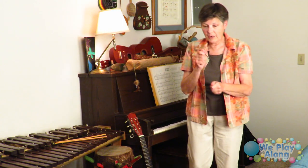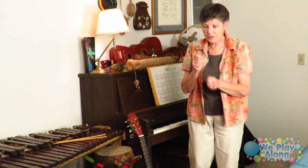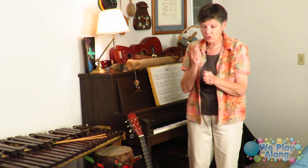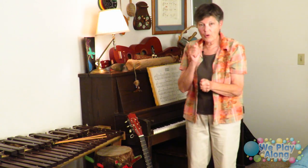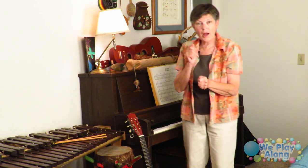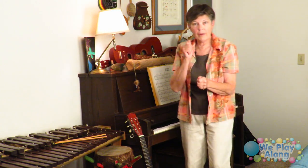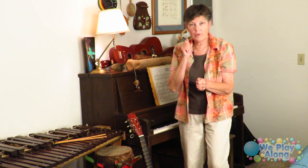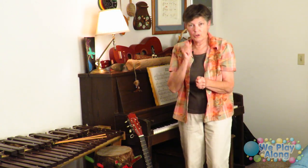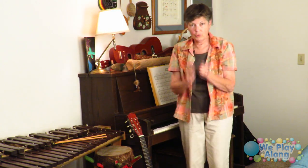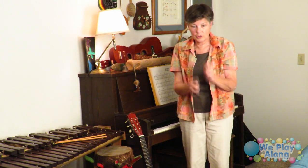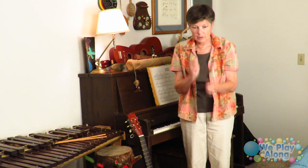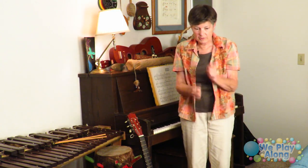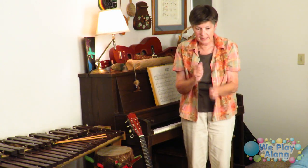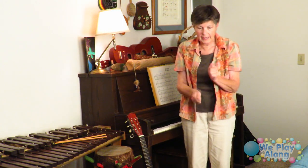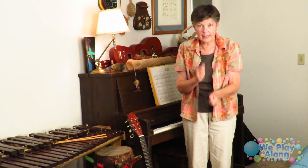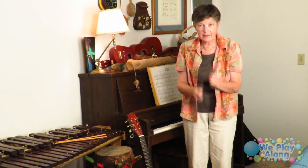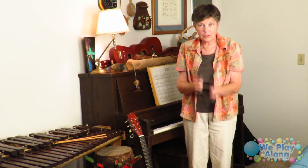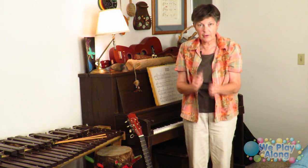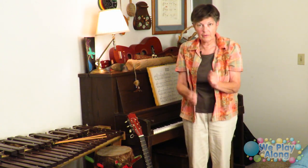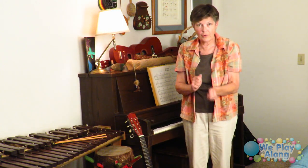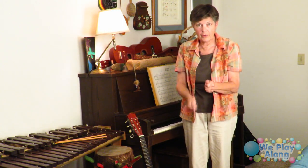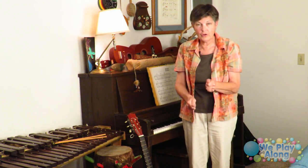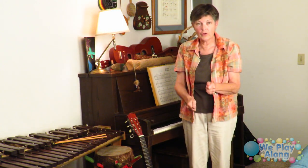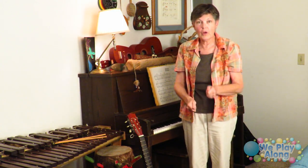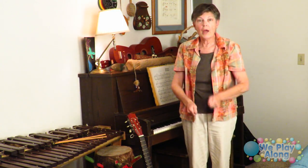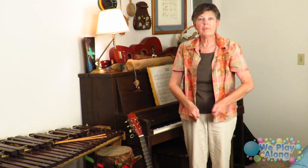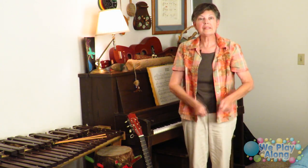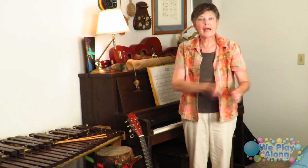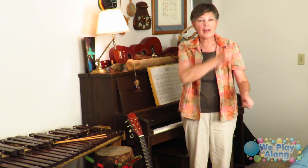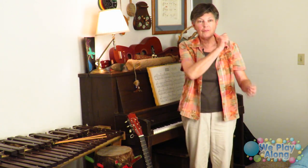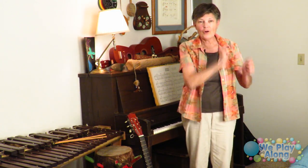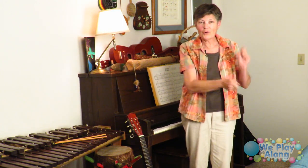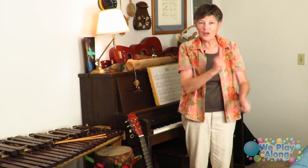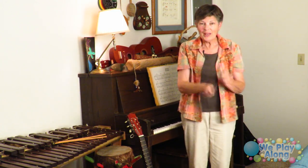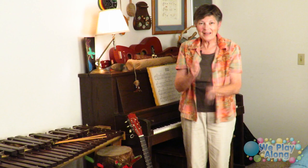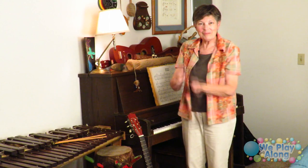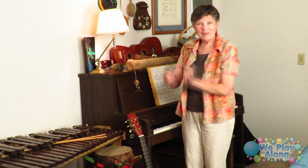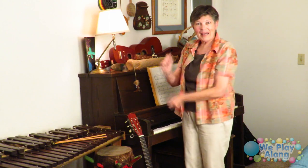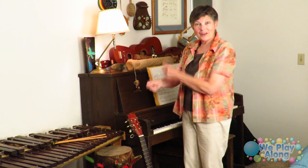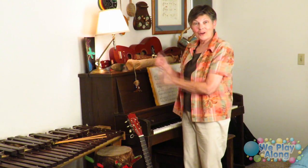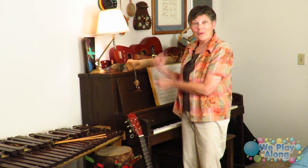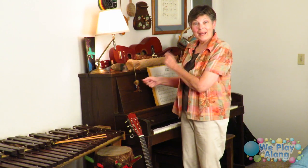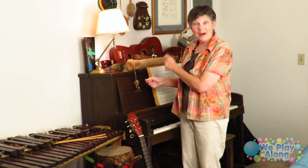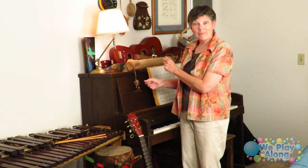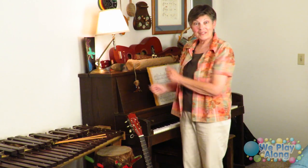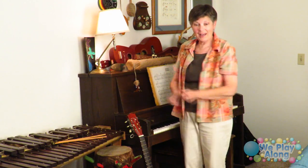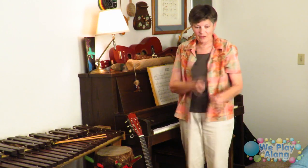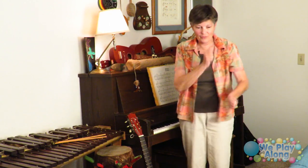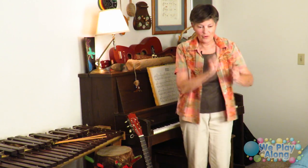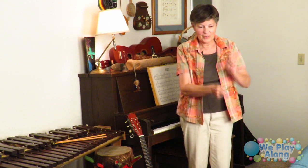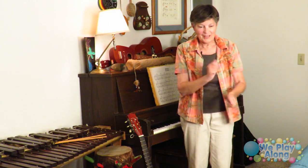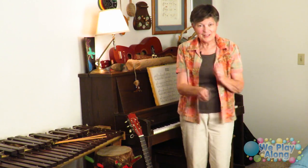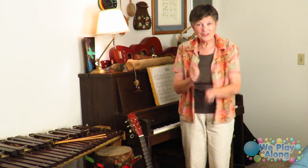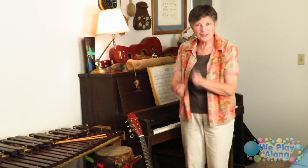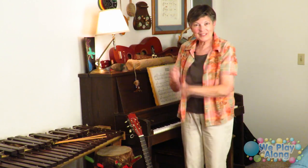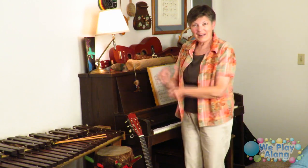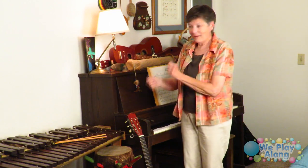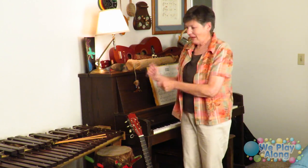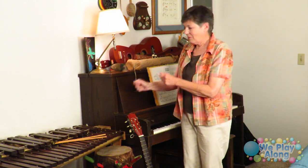whereas drum you would sign it like this right in front of you but xylophone it'd be like you're going up the xylophone so you just kind of like